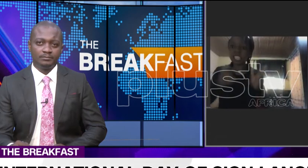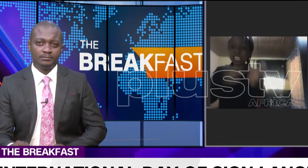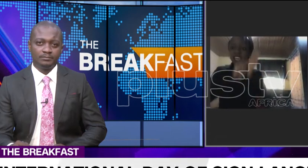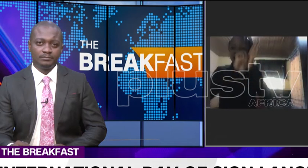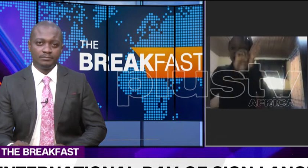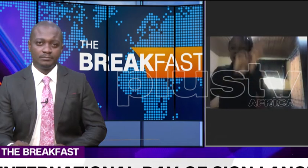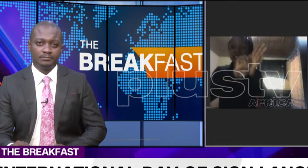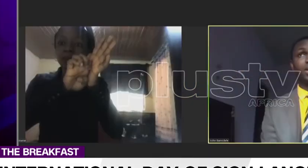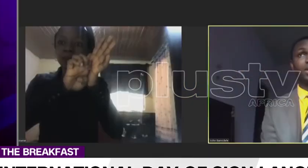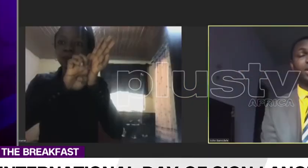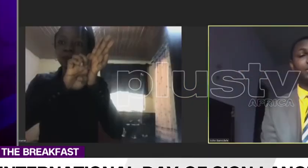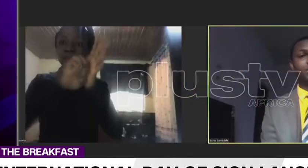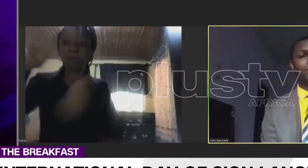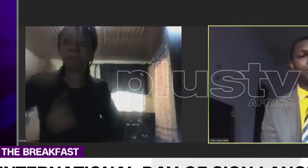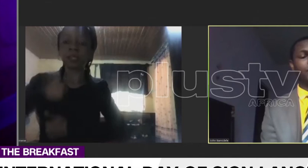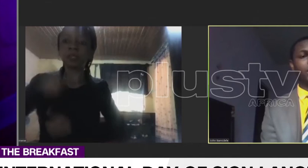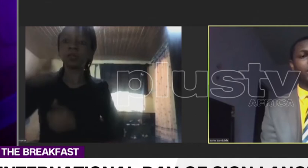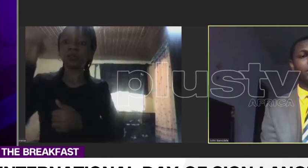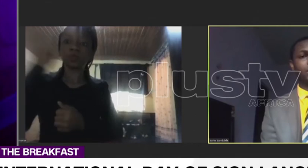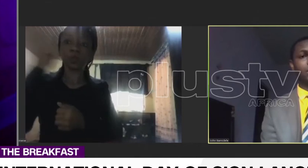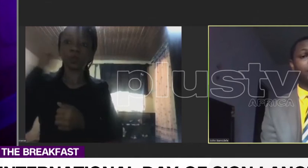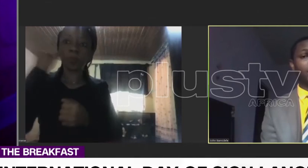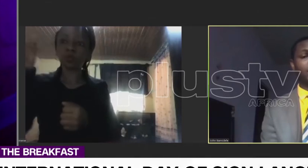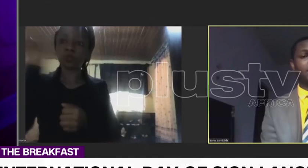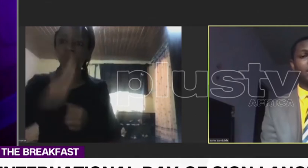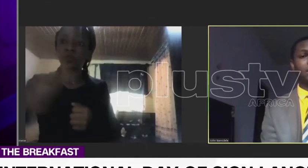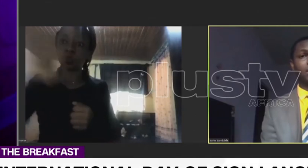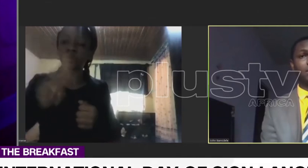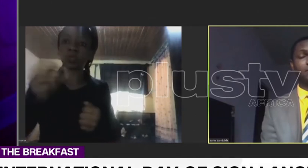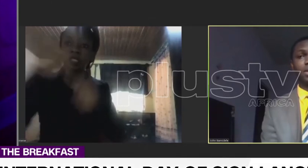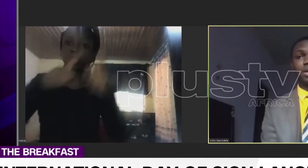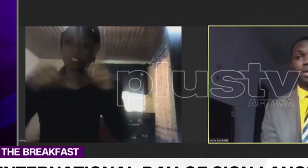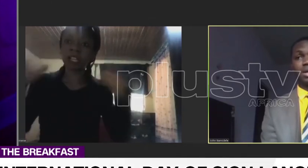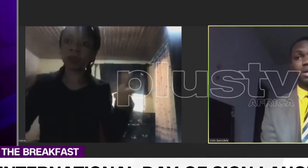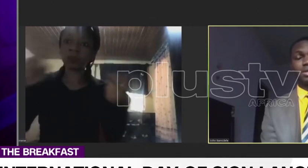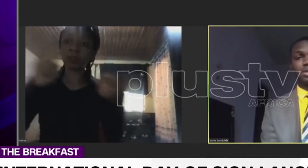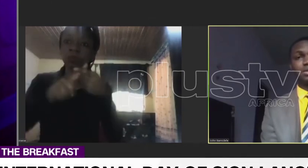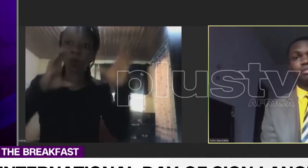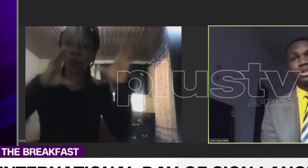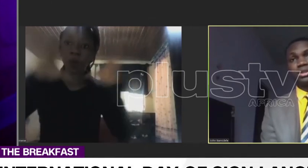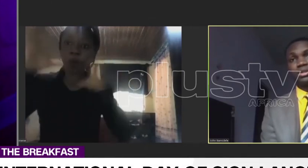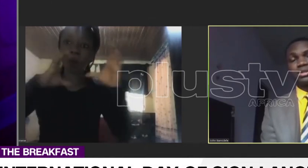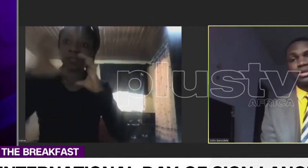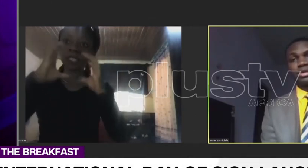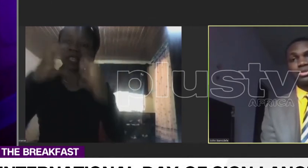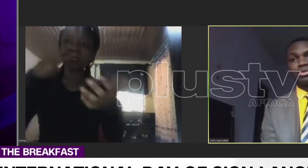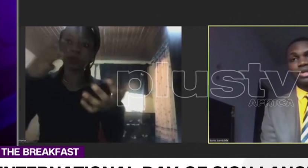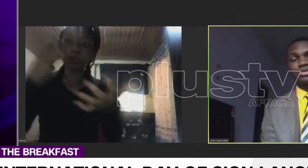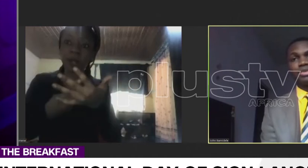language so that they can use it to communicate in certain operations so as to be able